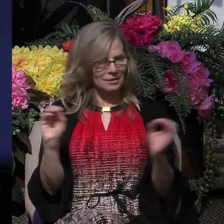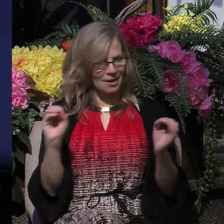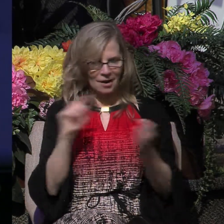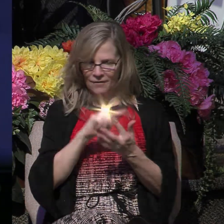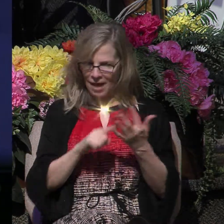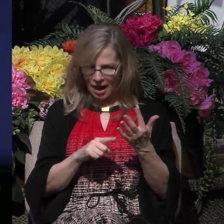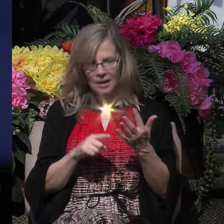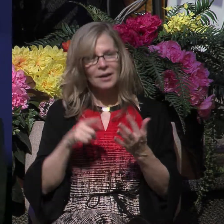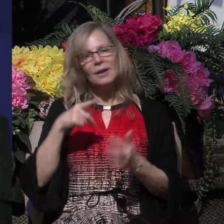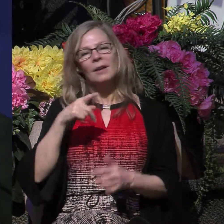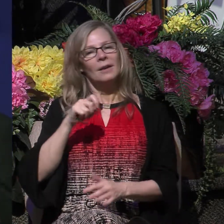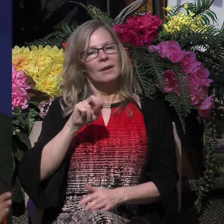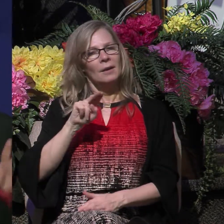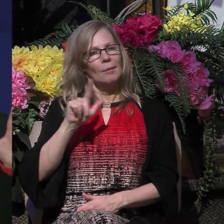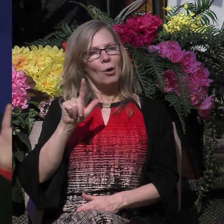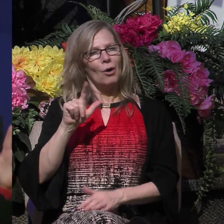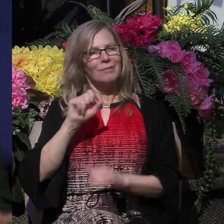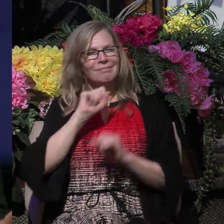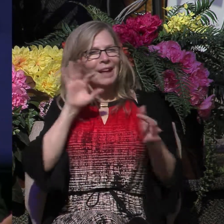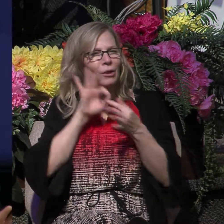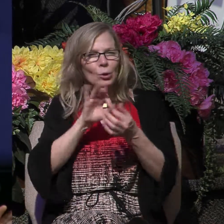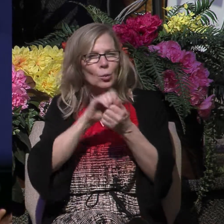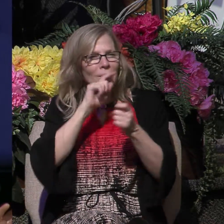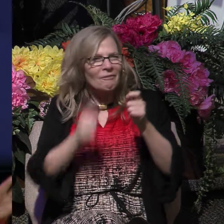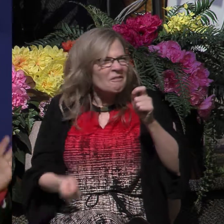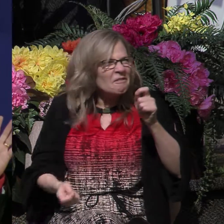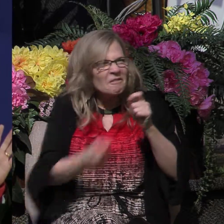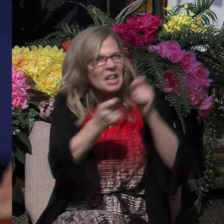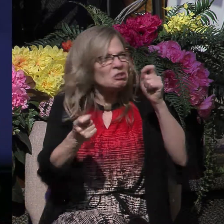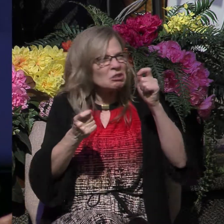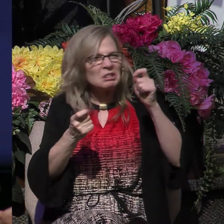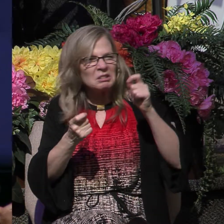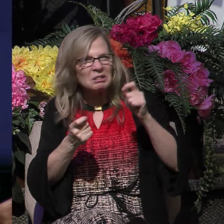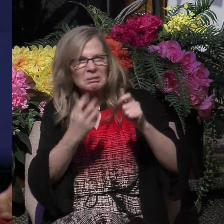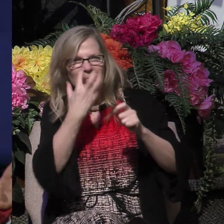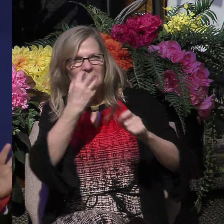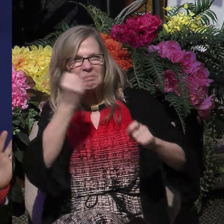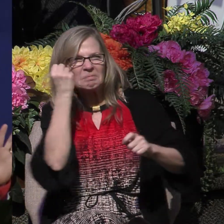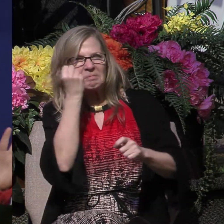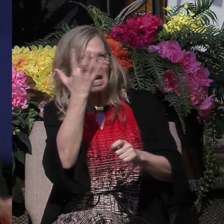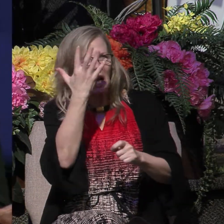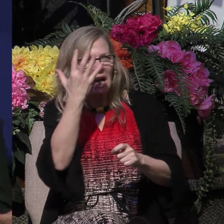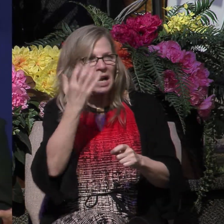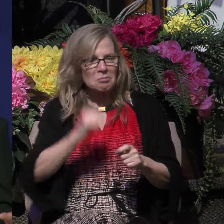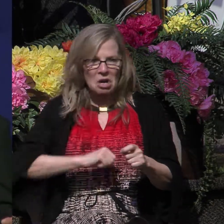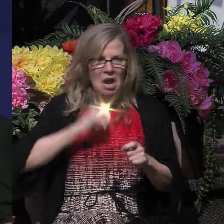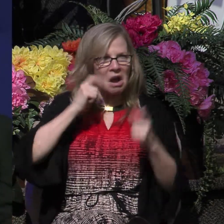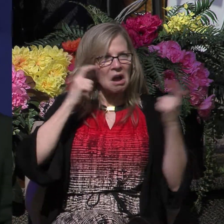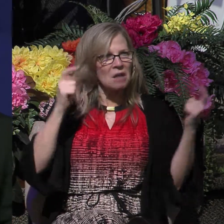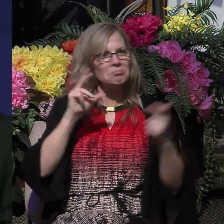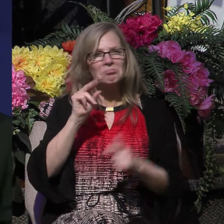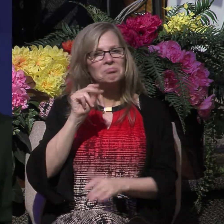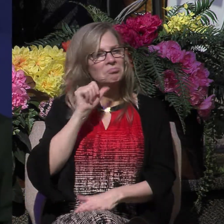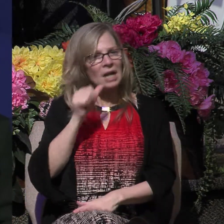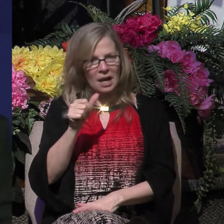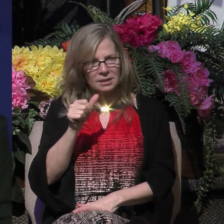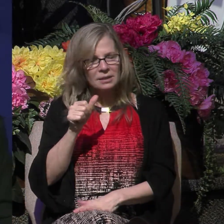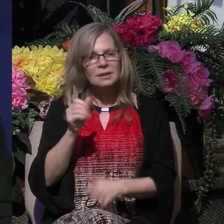This had nothing to do with vengeance or spite or pride. Listen closely. Paul